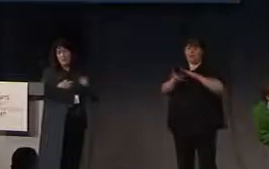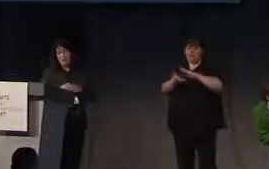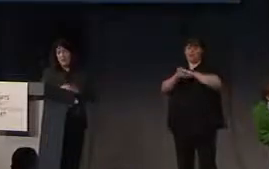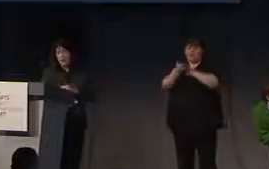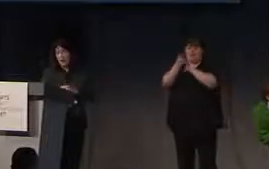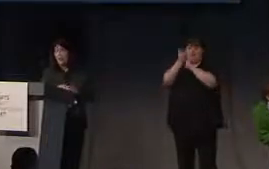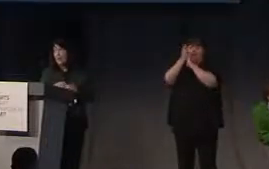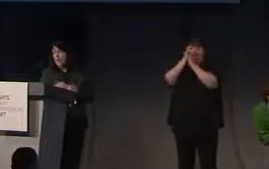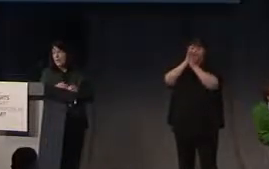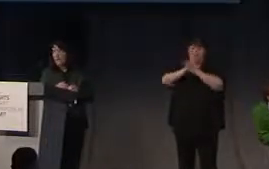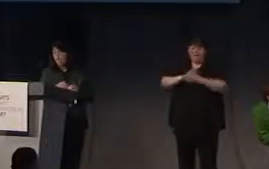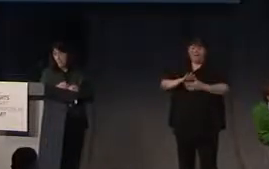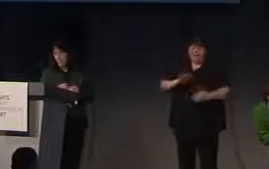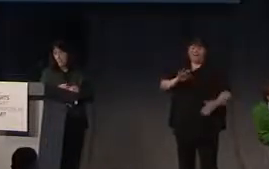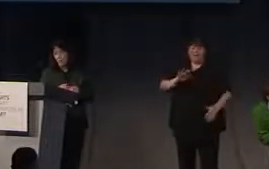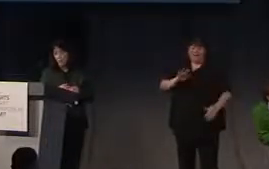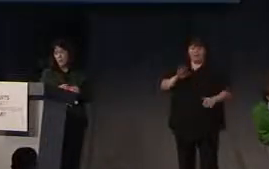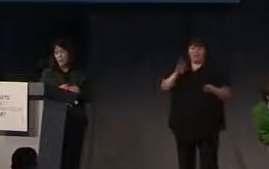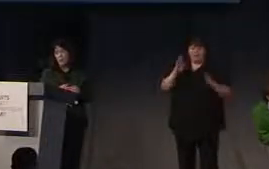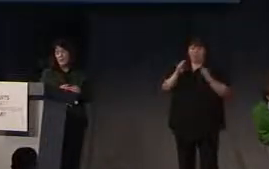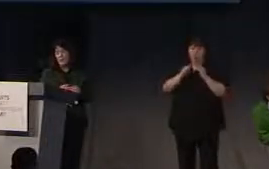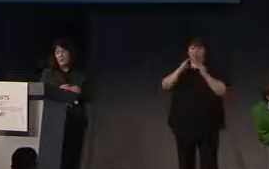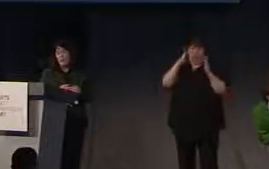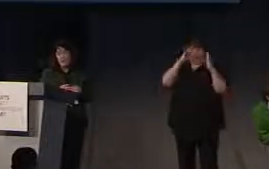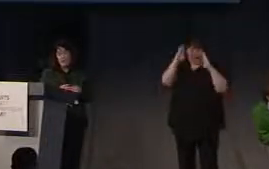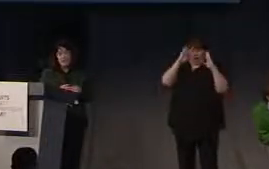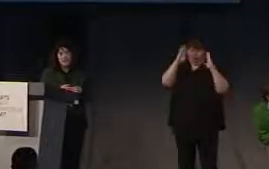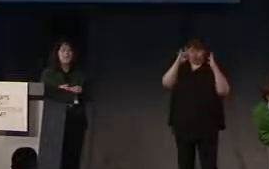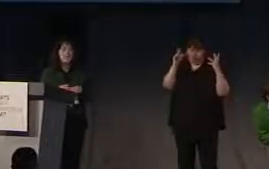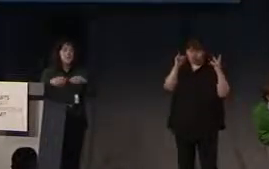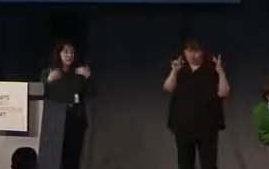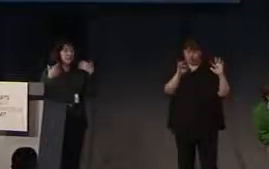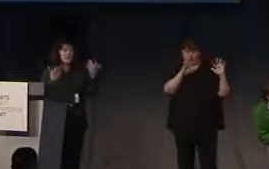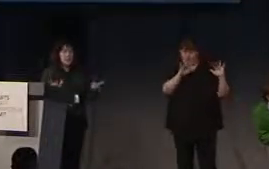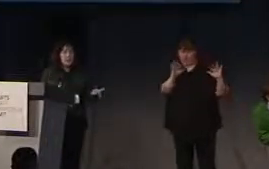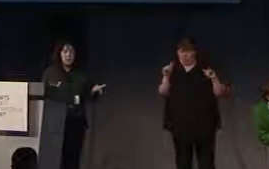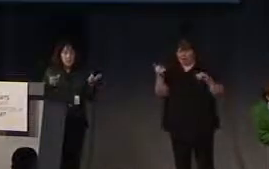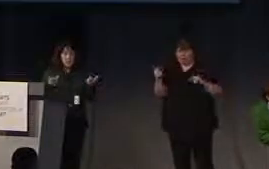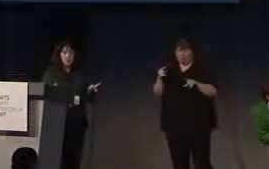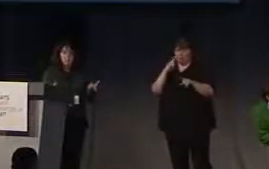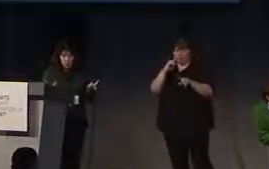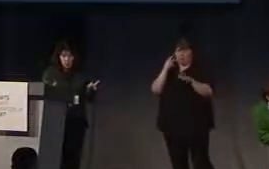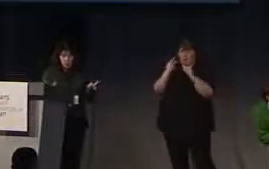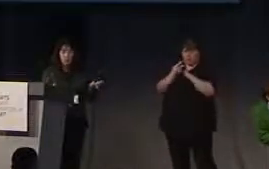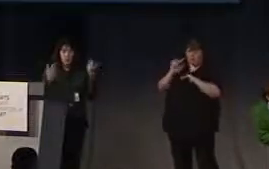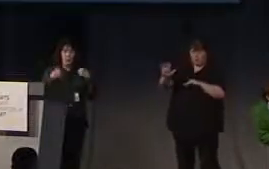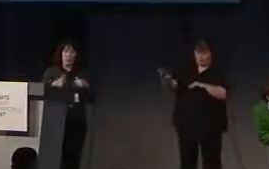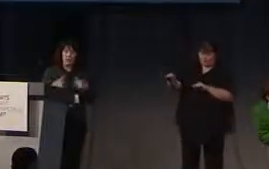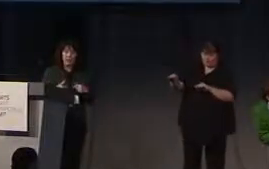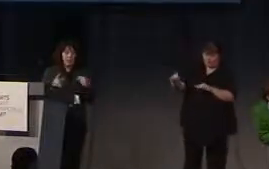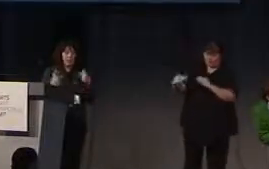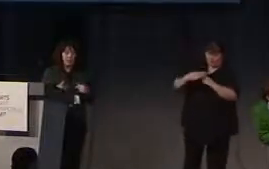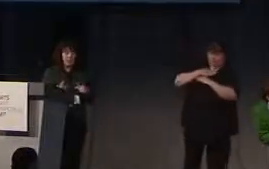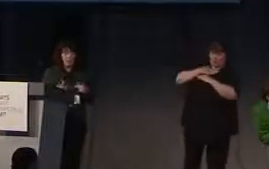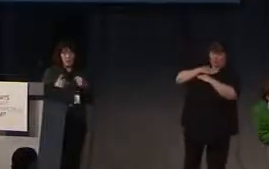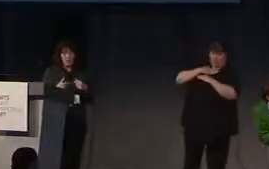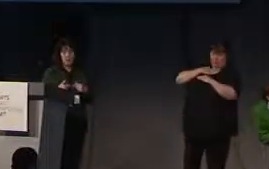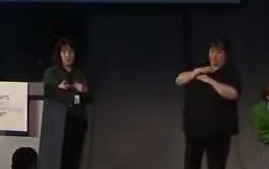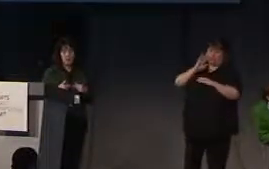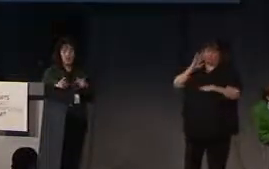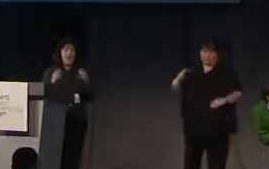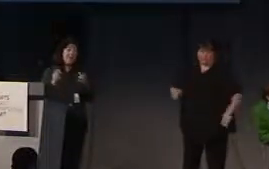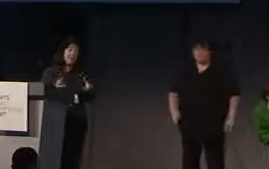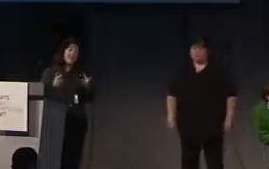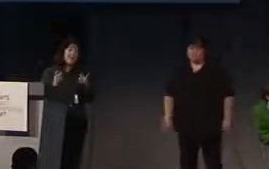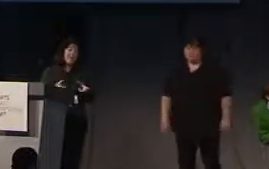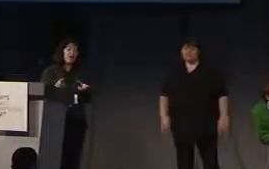as Tomas said, very highly alert to others in the space because you need to predict what they're going to do, which is going to affect what you're going